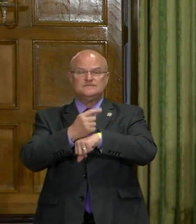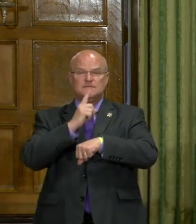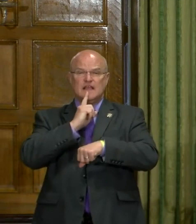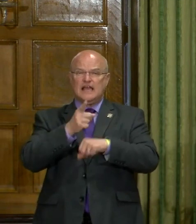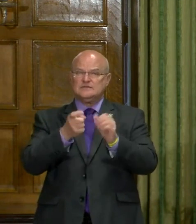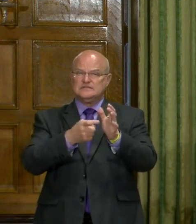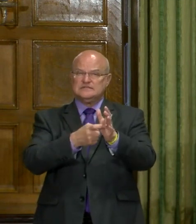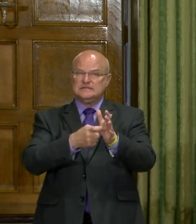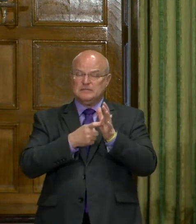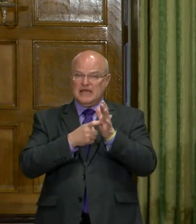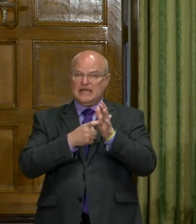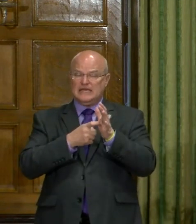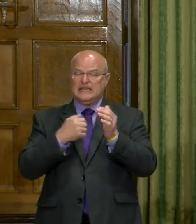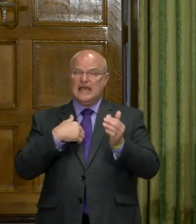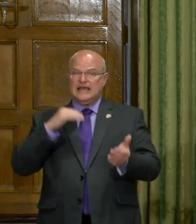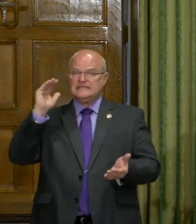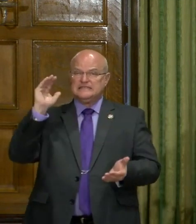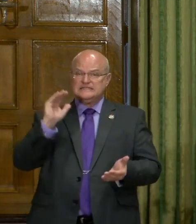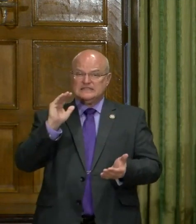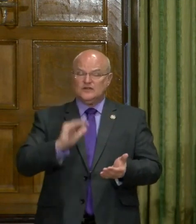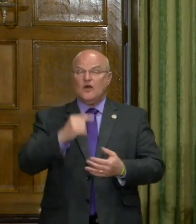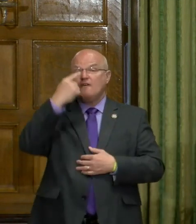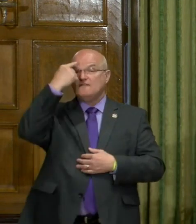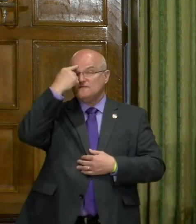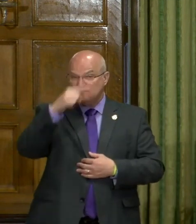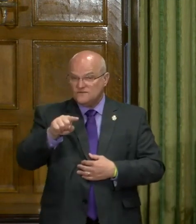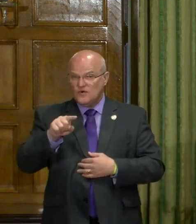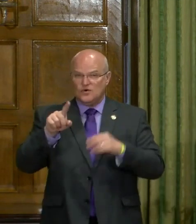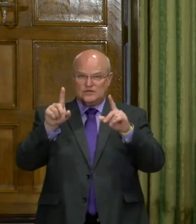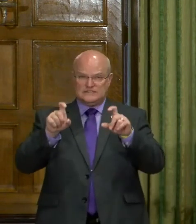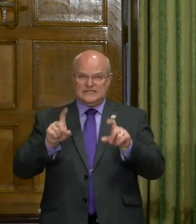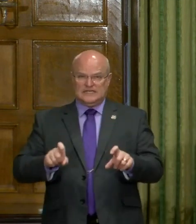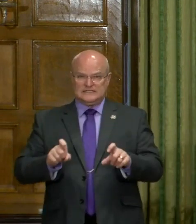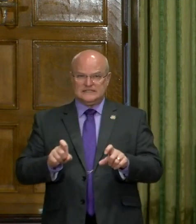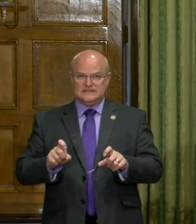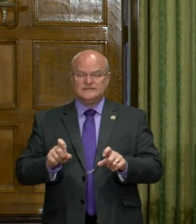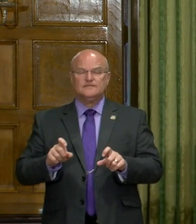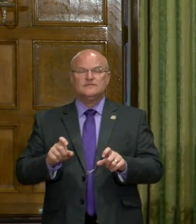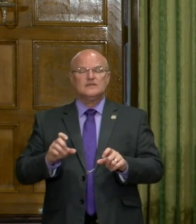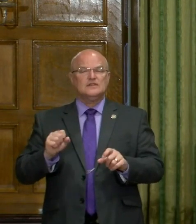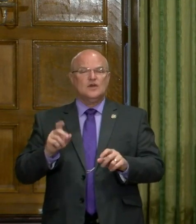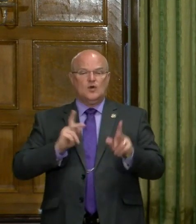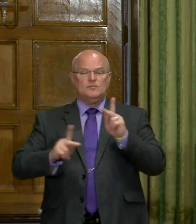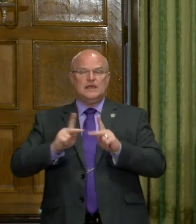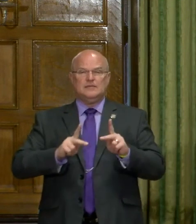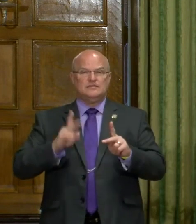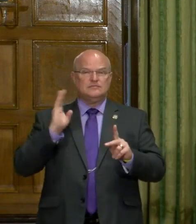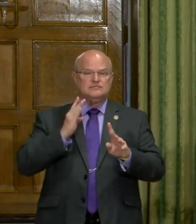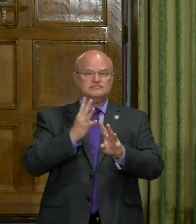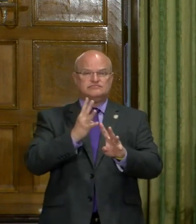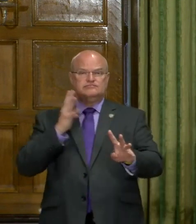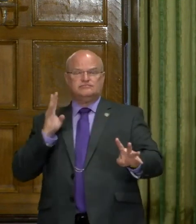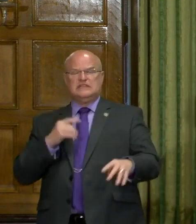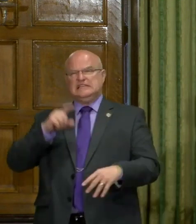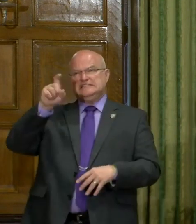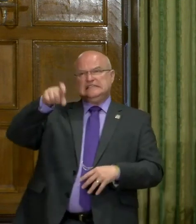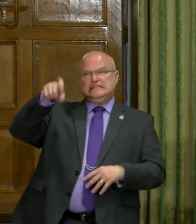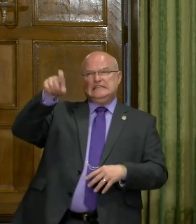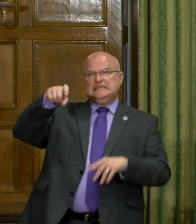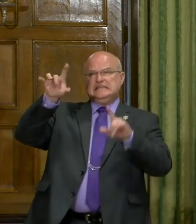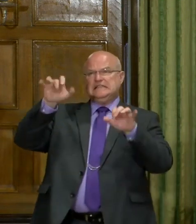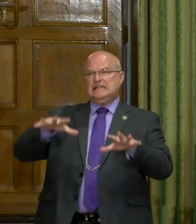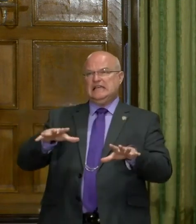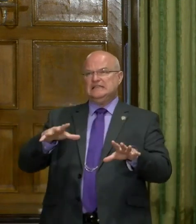actually the demand has decreased for testing. In other words, people who are lining up and saying we need a